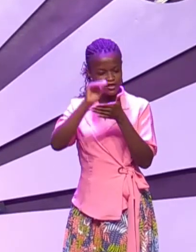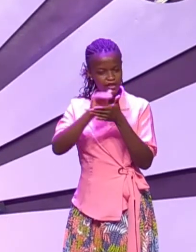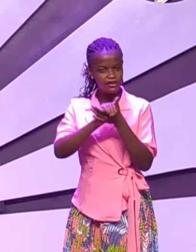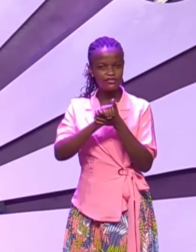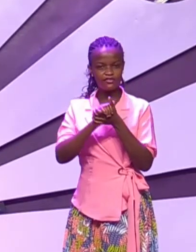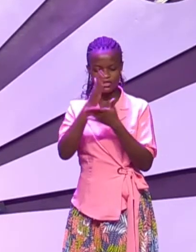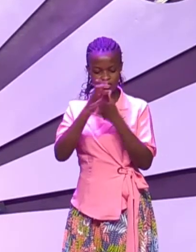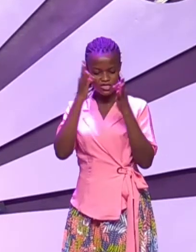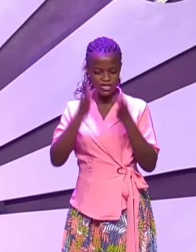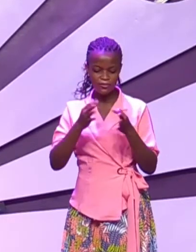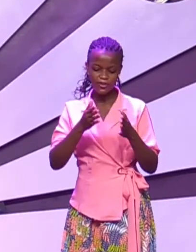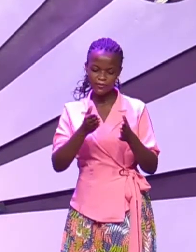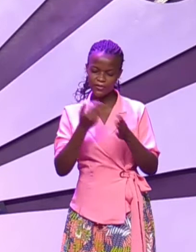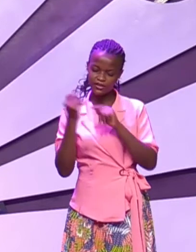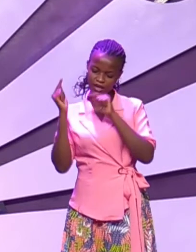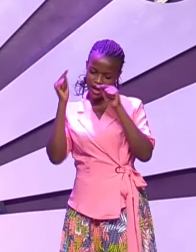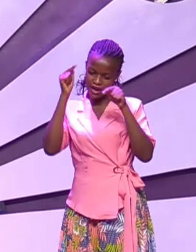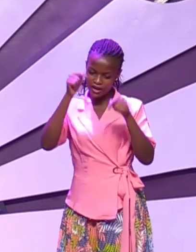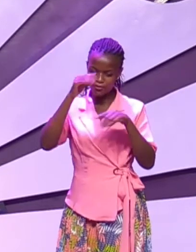there's something better coming your way